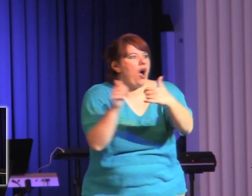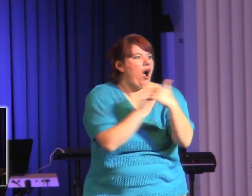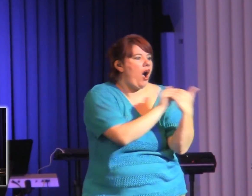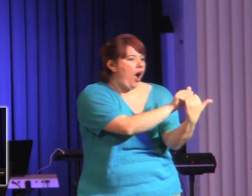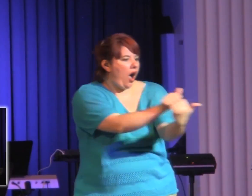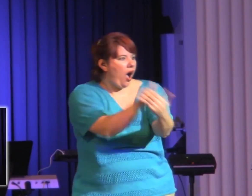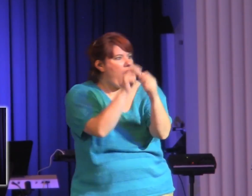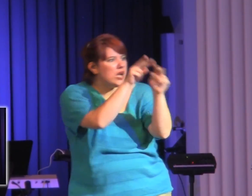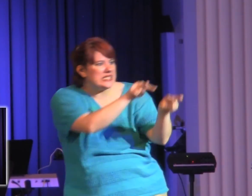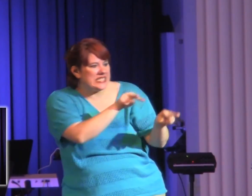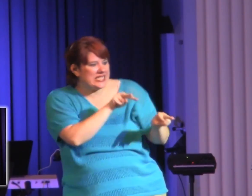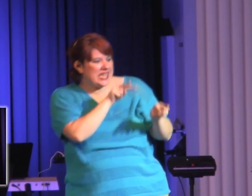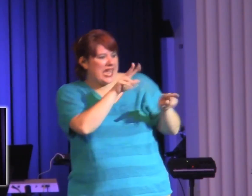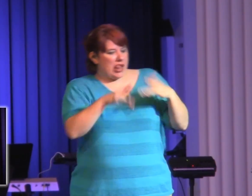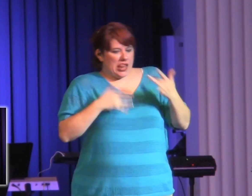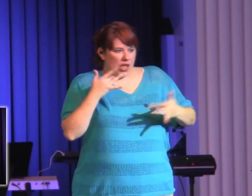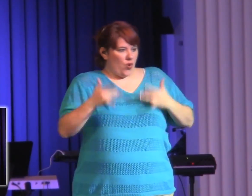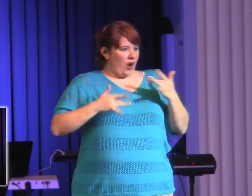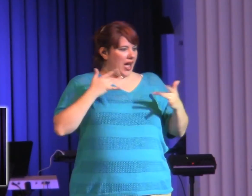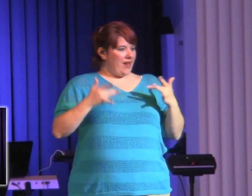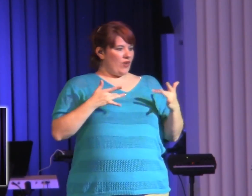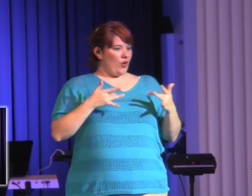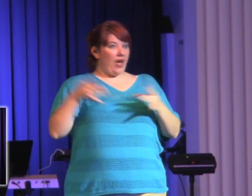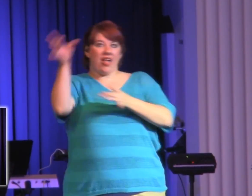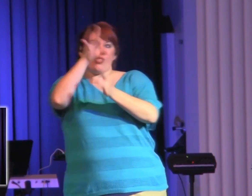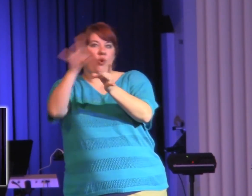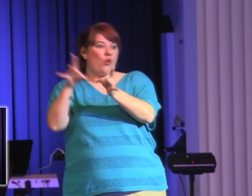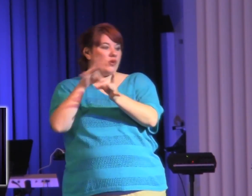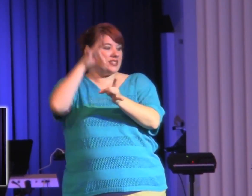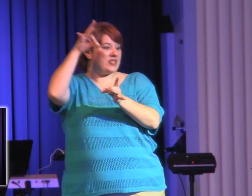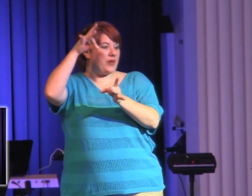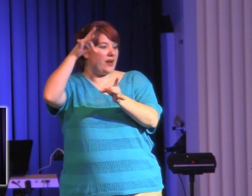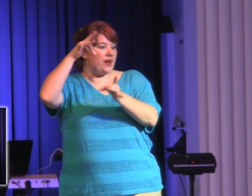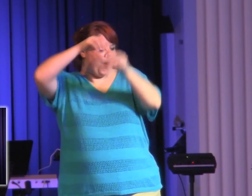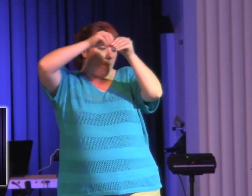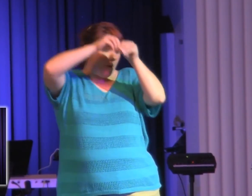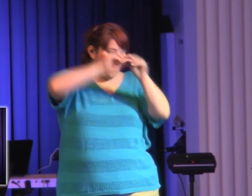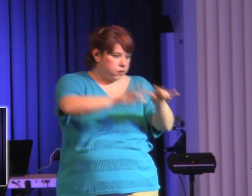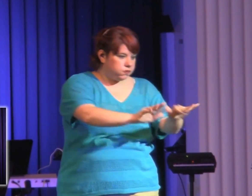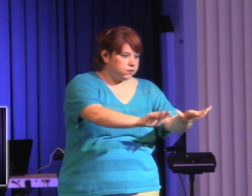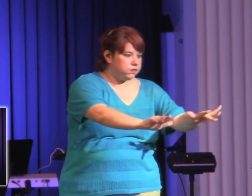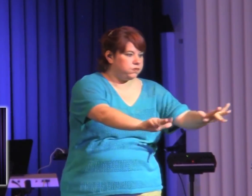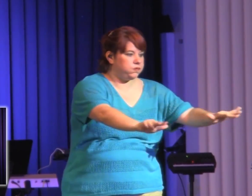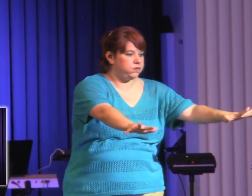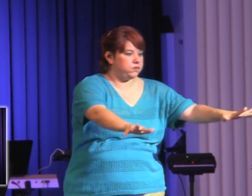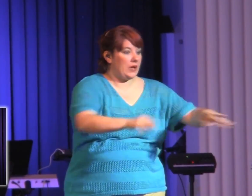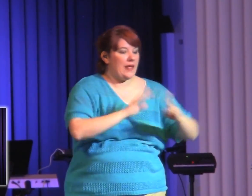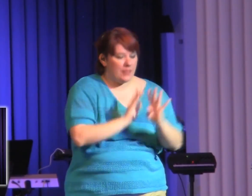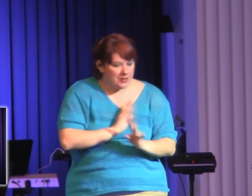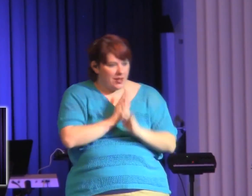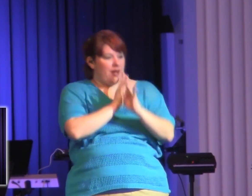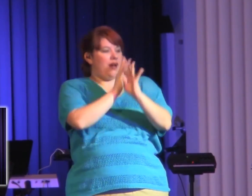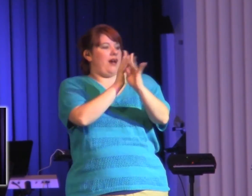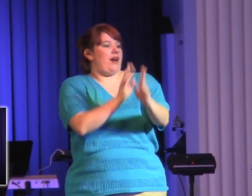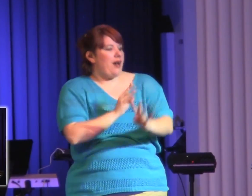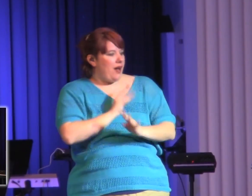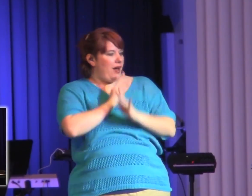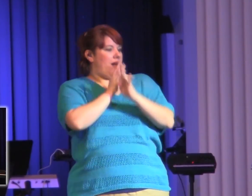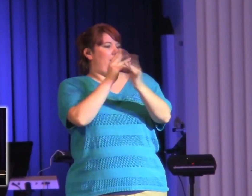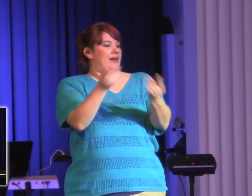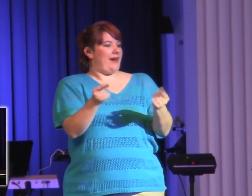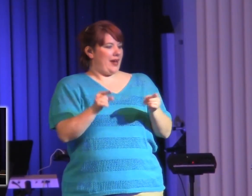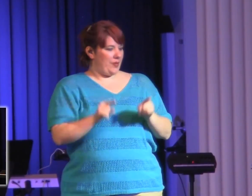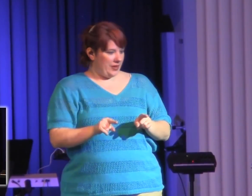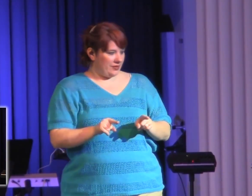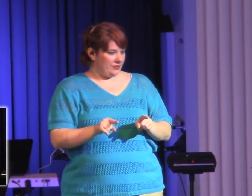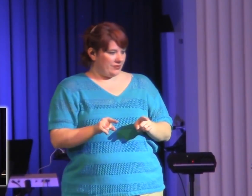the purpose isn't just God's looking to mess with us and make us weird. No, no, no. It is an actual gift